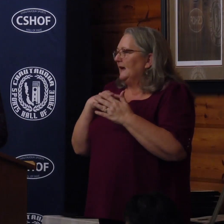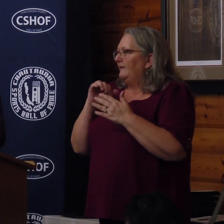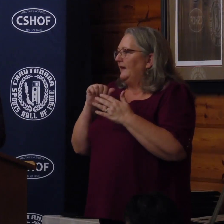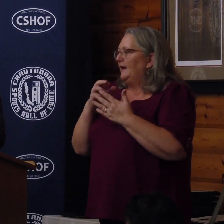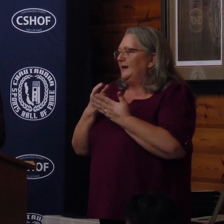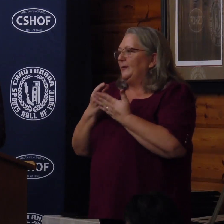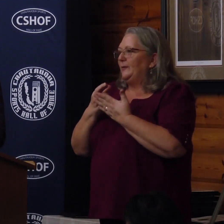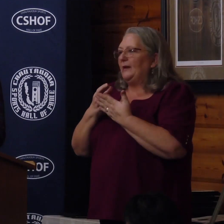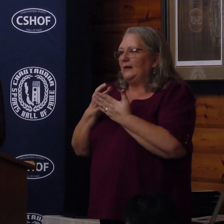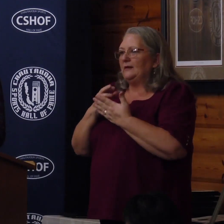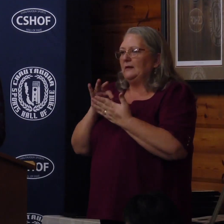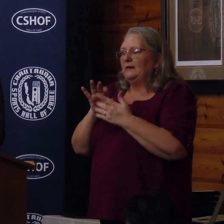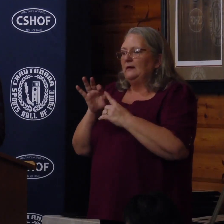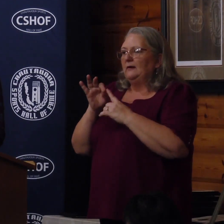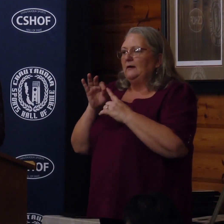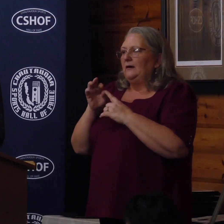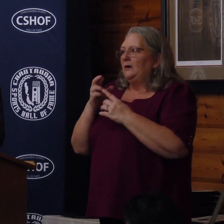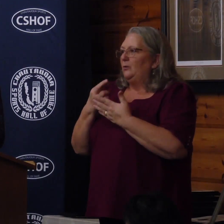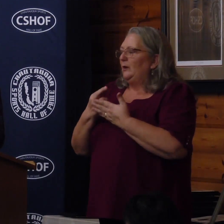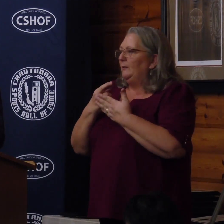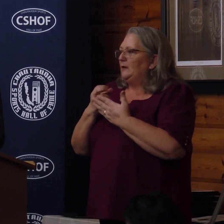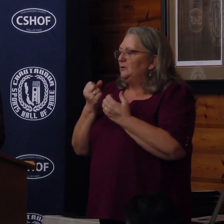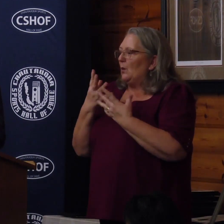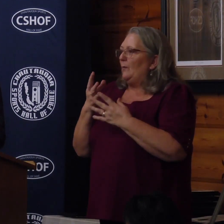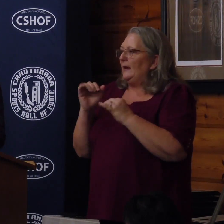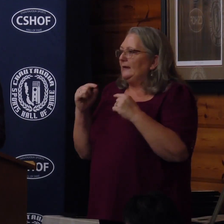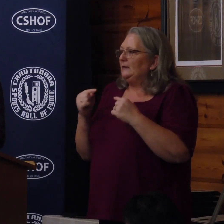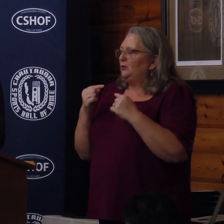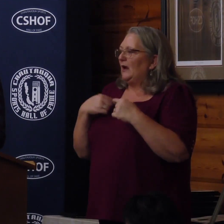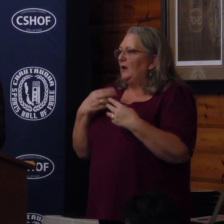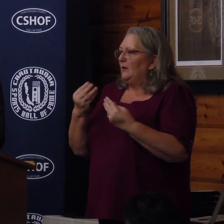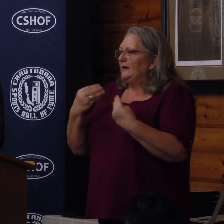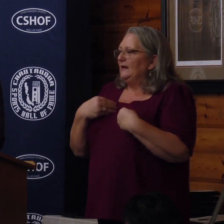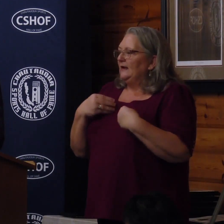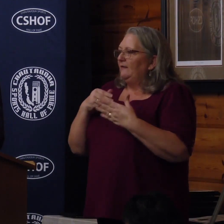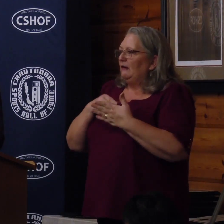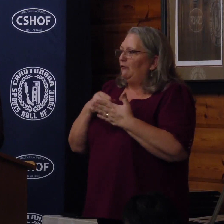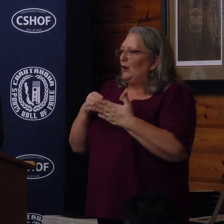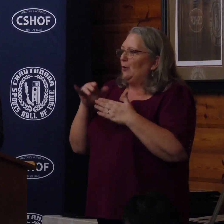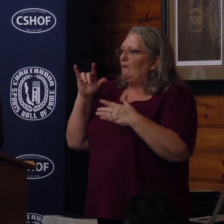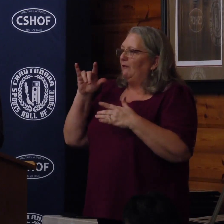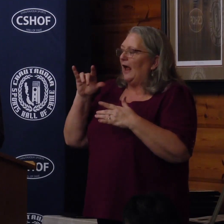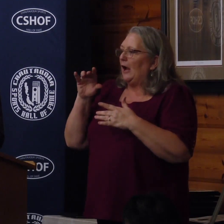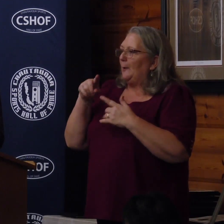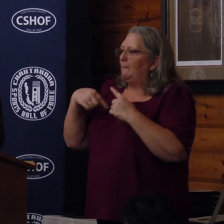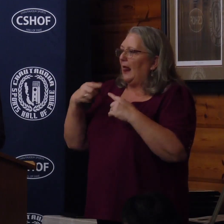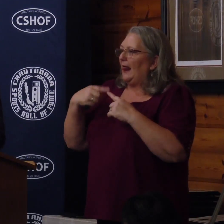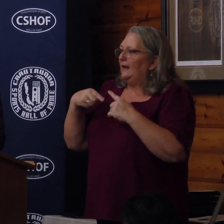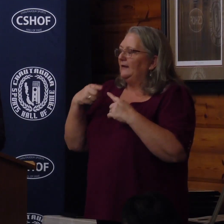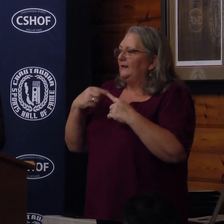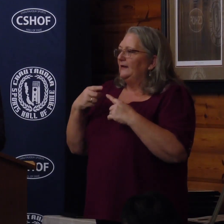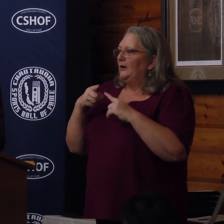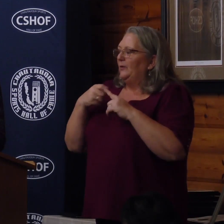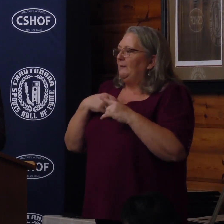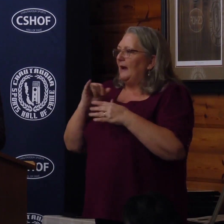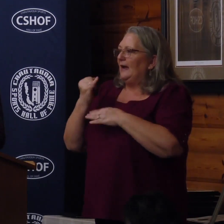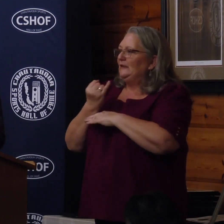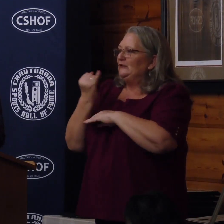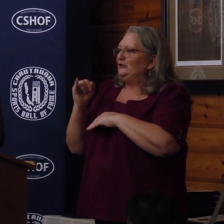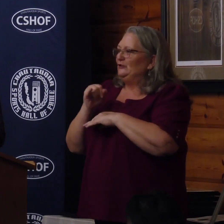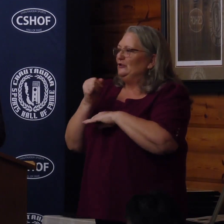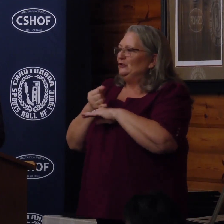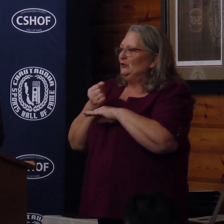Specialists rehabilitated so many injuries, I was given frequent flyer miles when my insurance ran out.